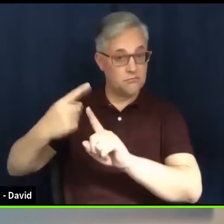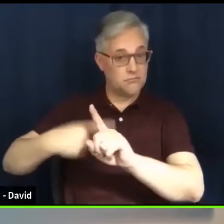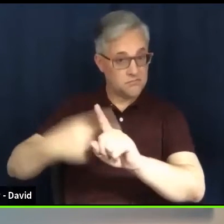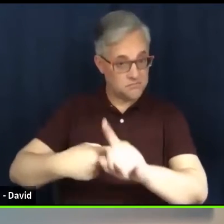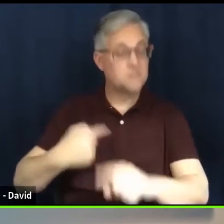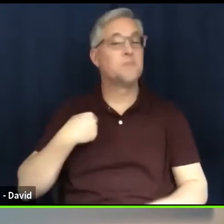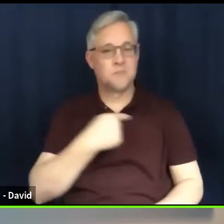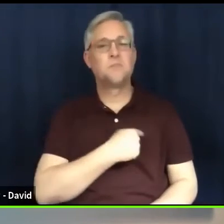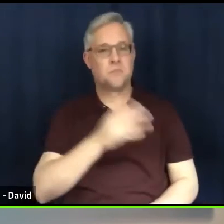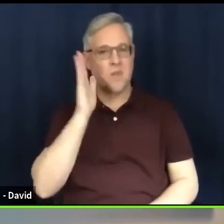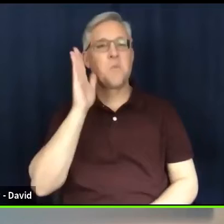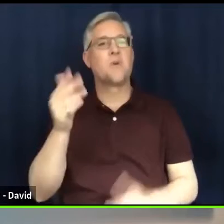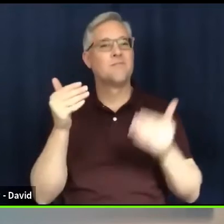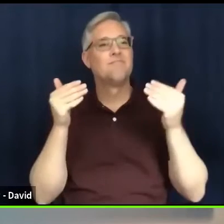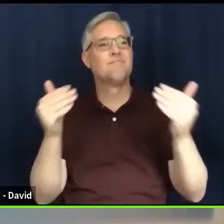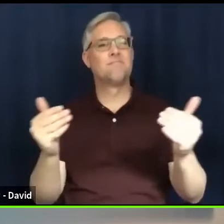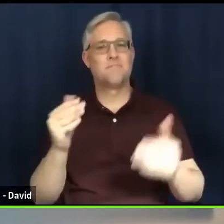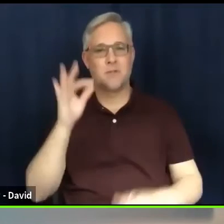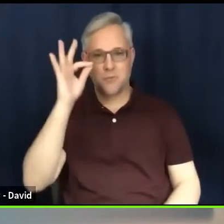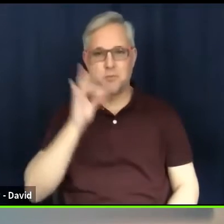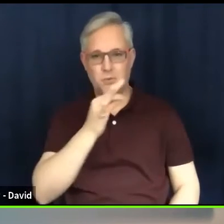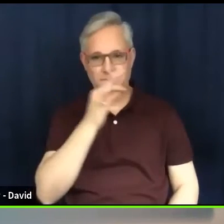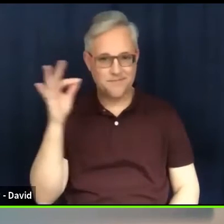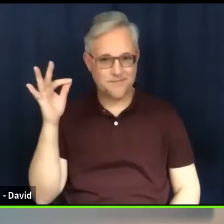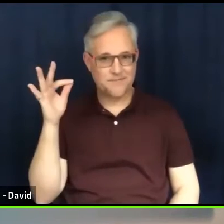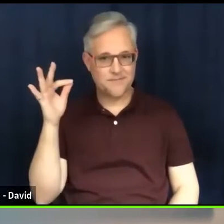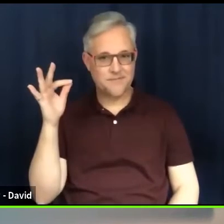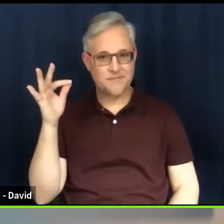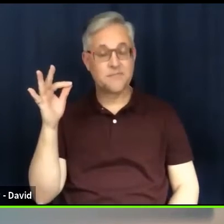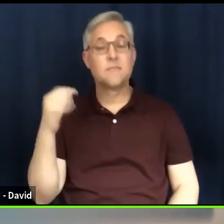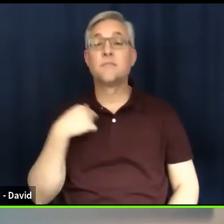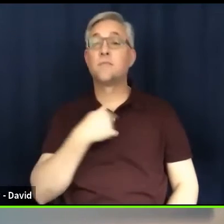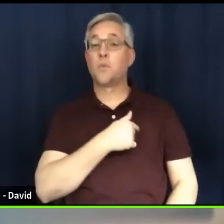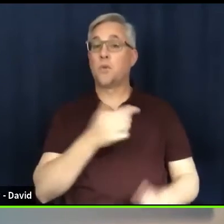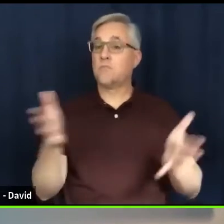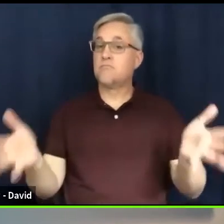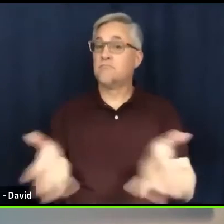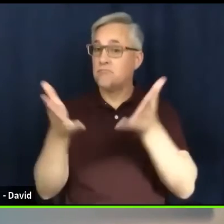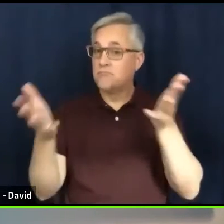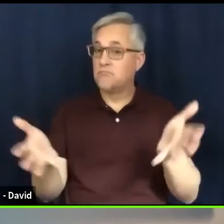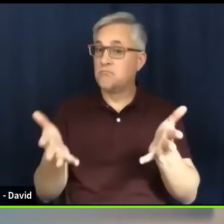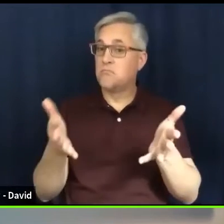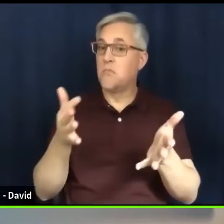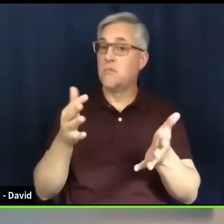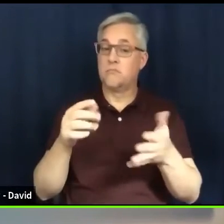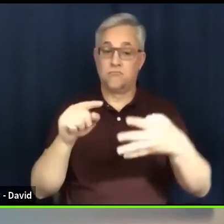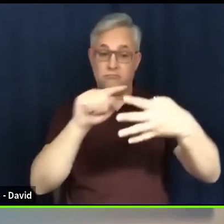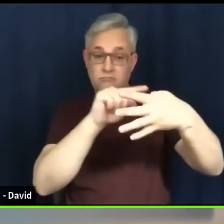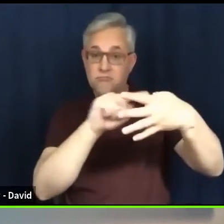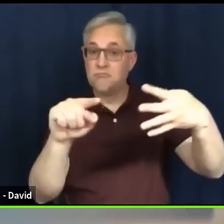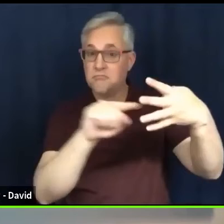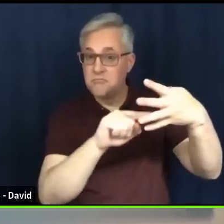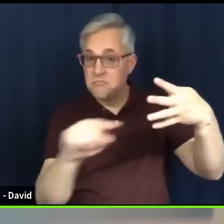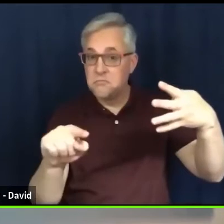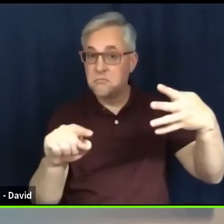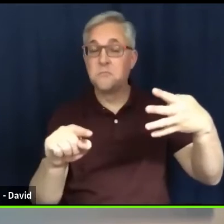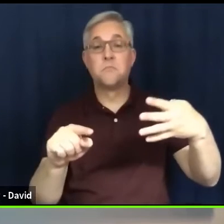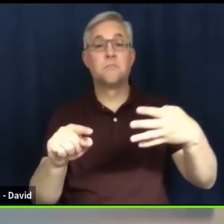And so you're invited to bring to worship those weeks some bread or some crackers and some